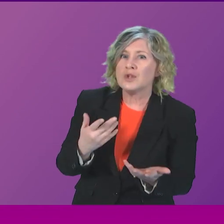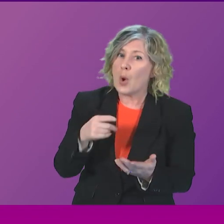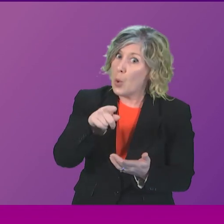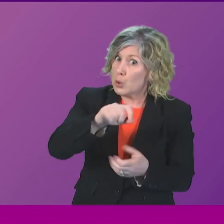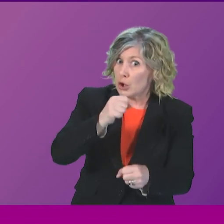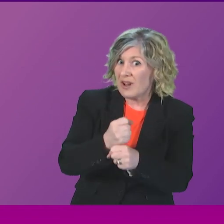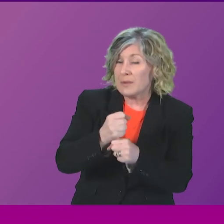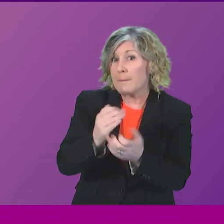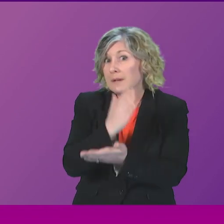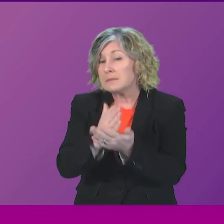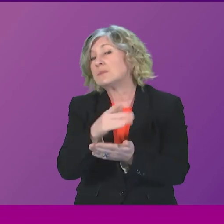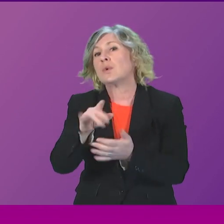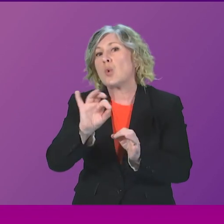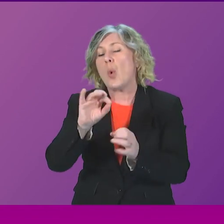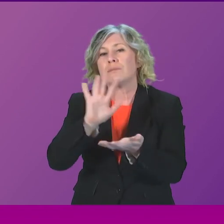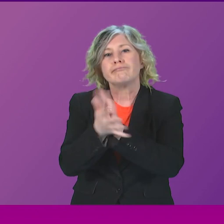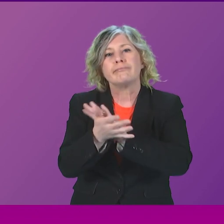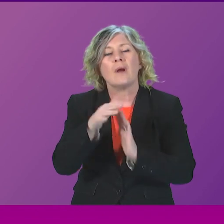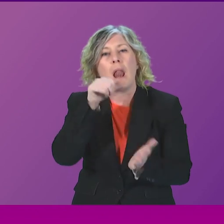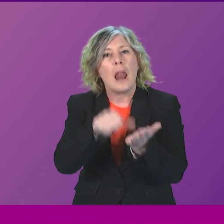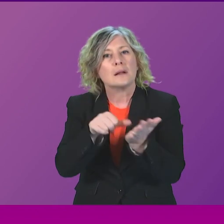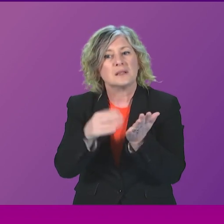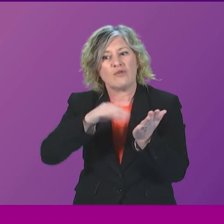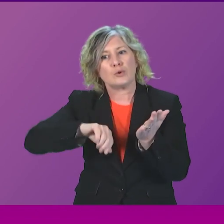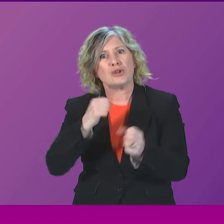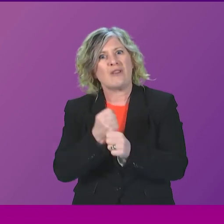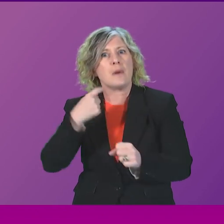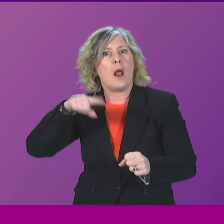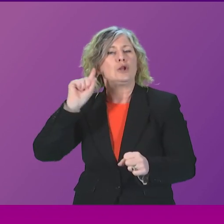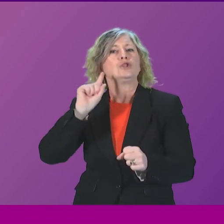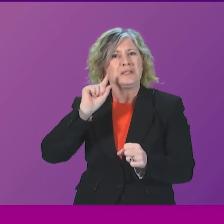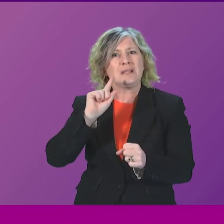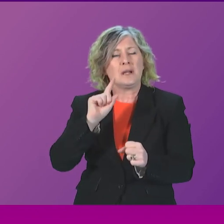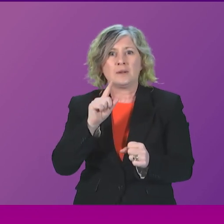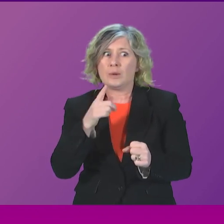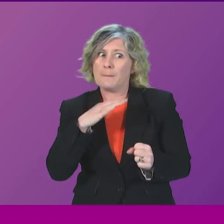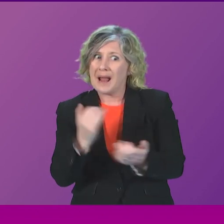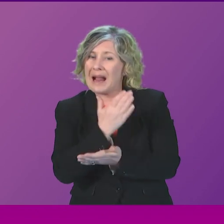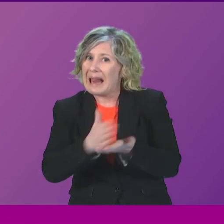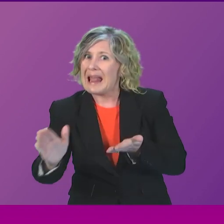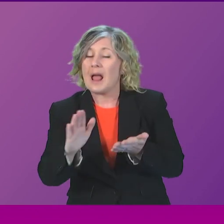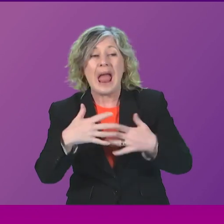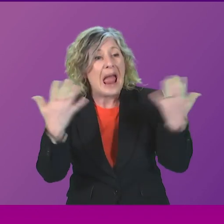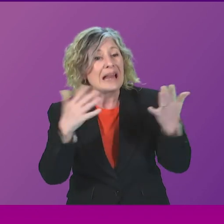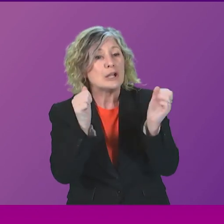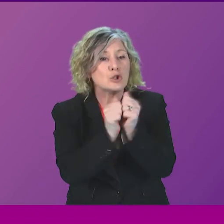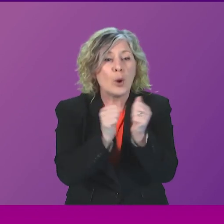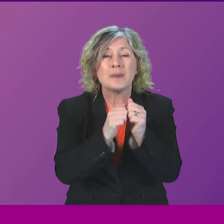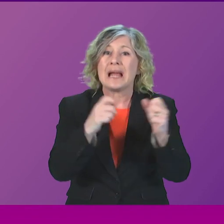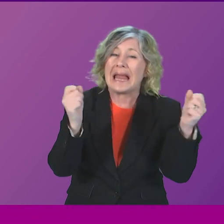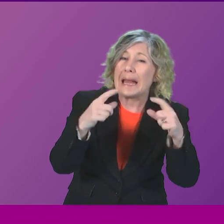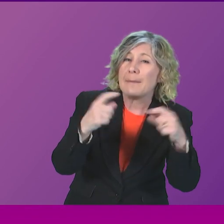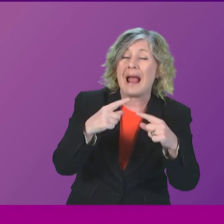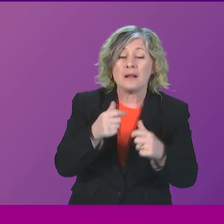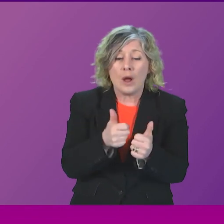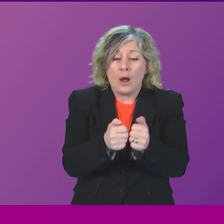bodies, including the Scottish Government, last August. It made clear that all documents, including emails, texts or